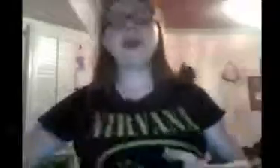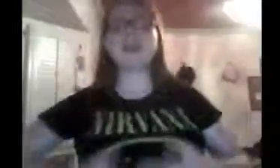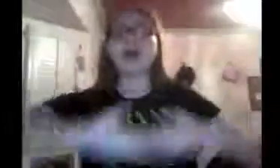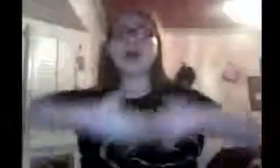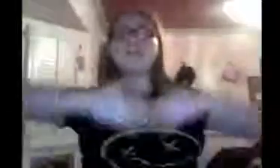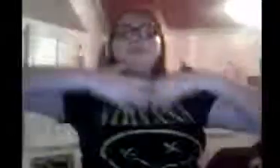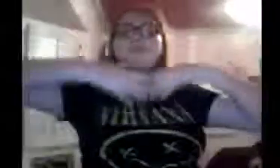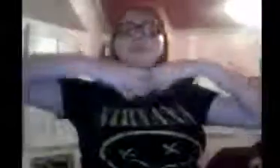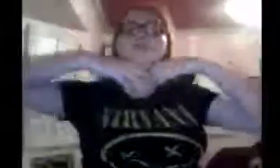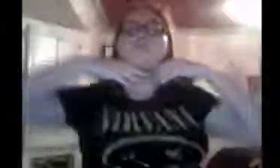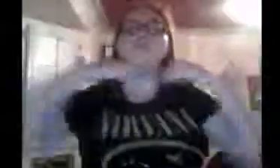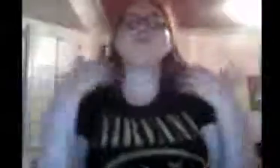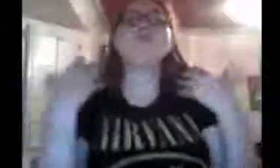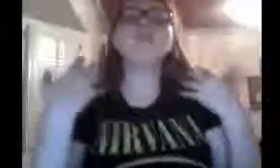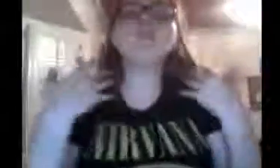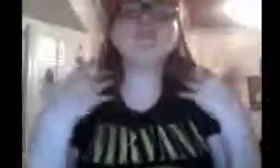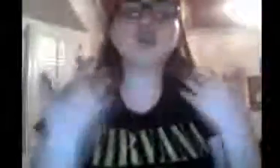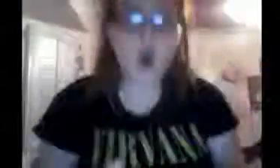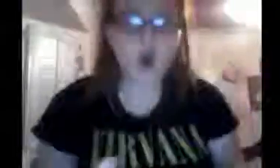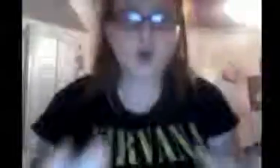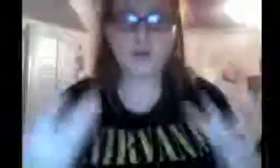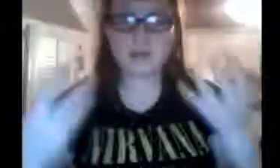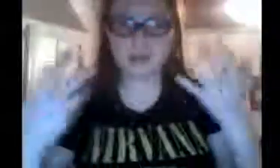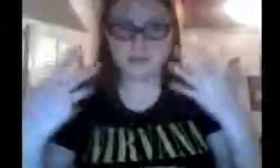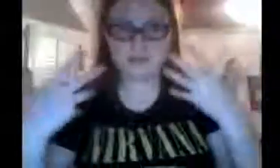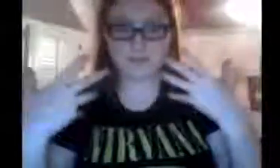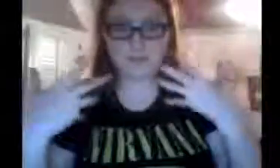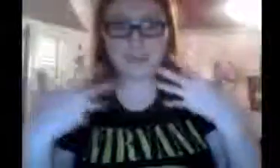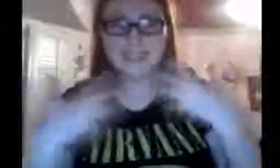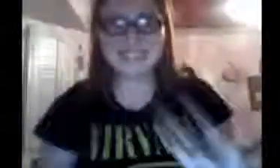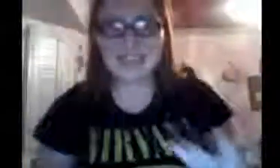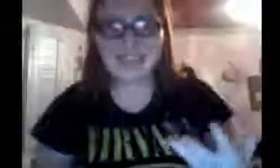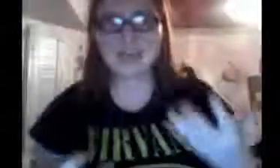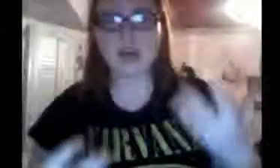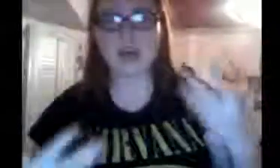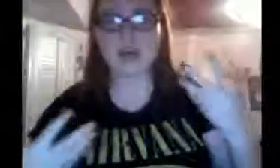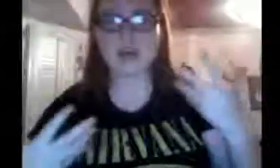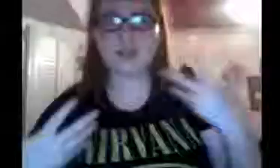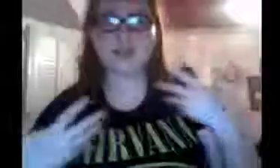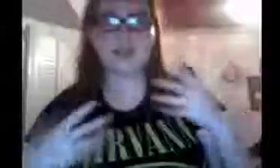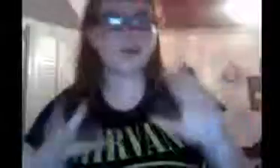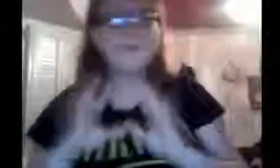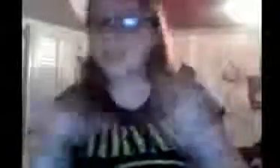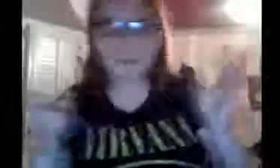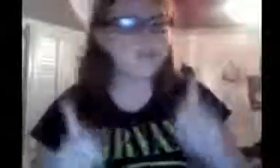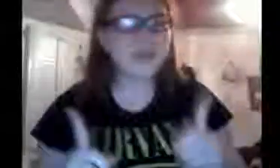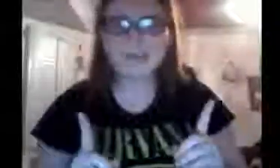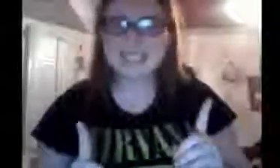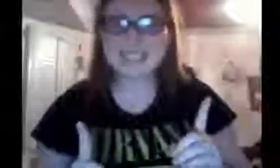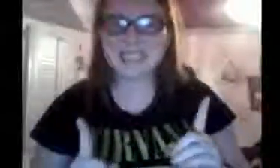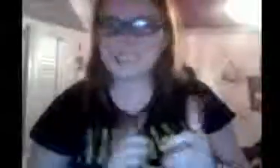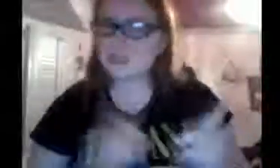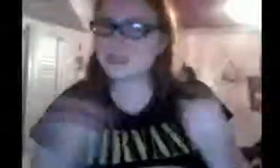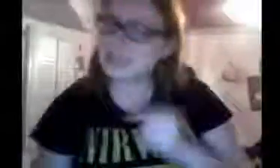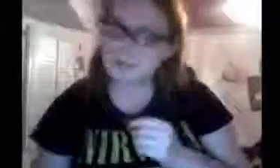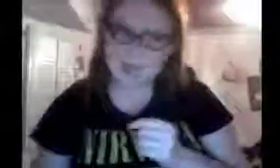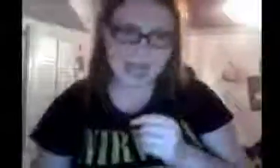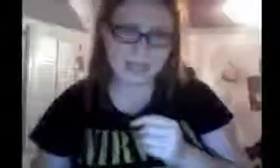What happened to Nicole? And Dana? And... I mean, I think I know what happened to Stacy because she was in Sam and Cat.